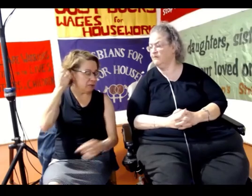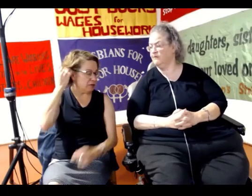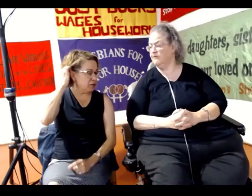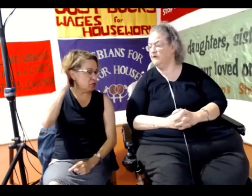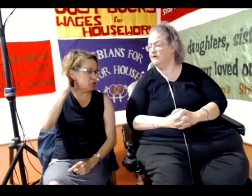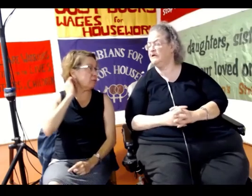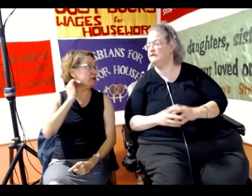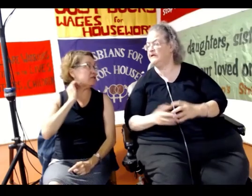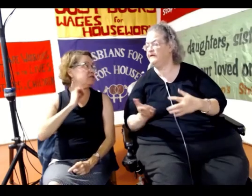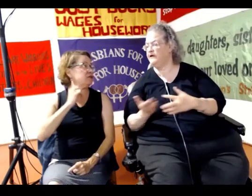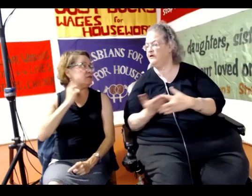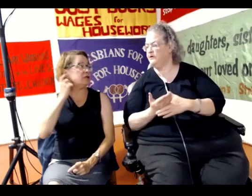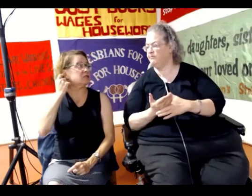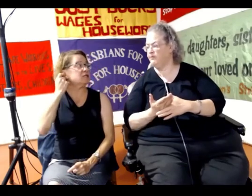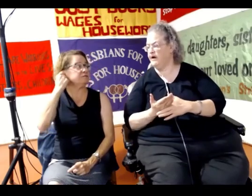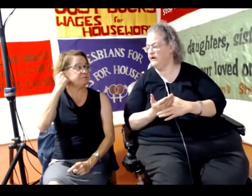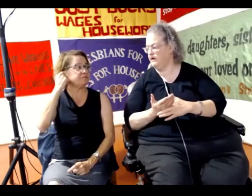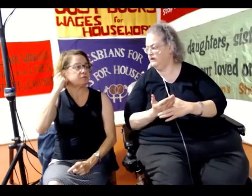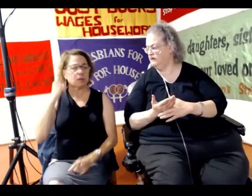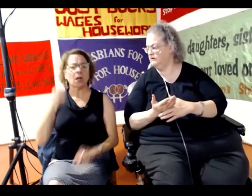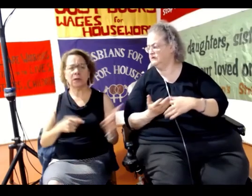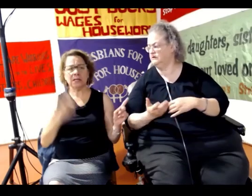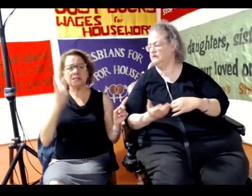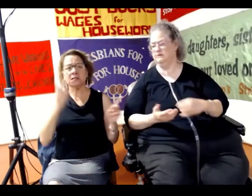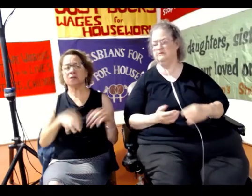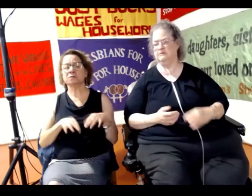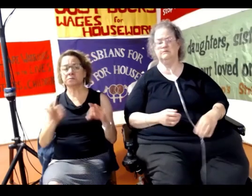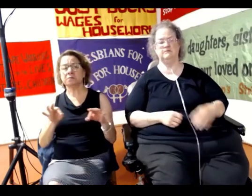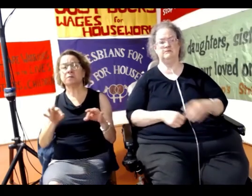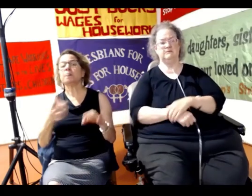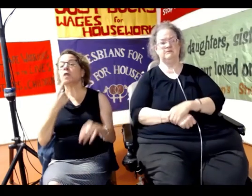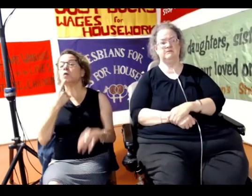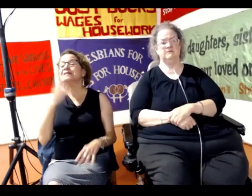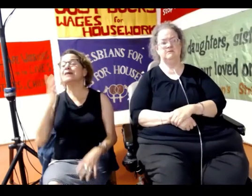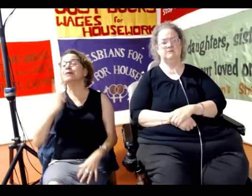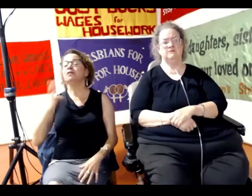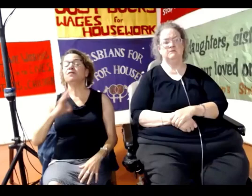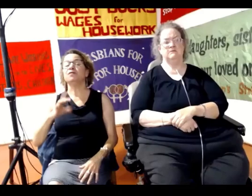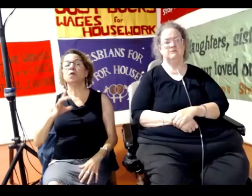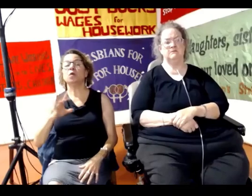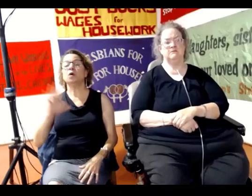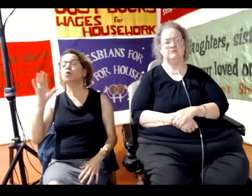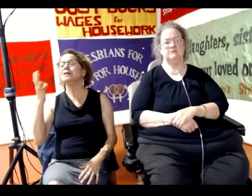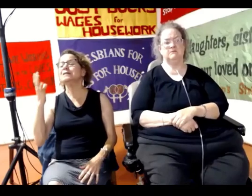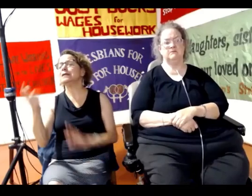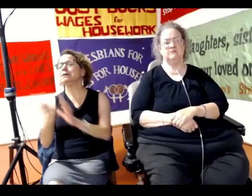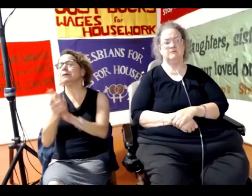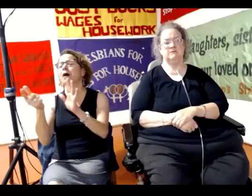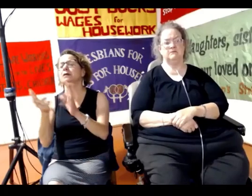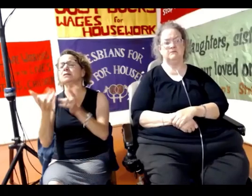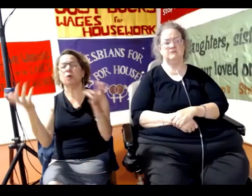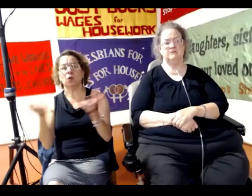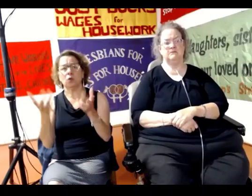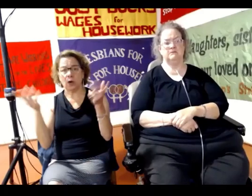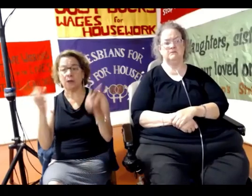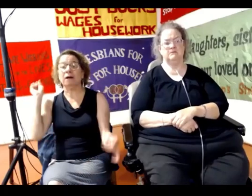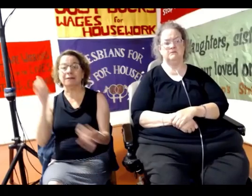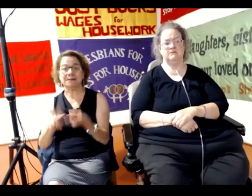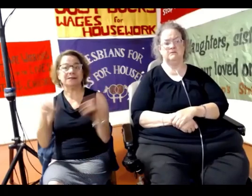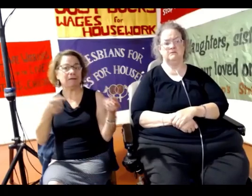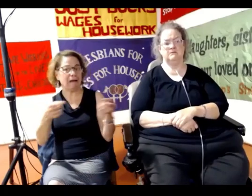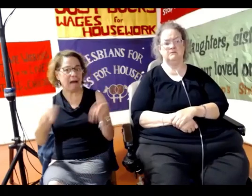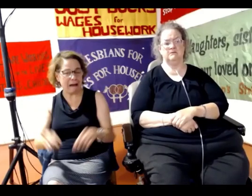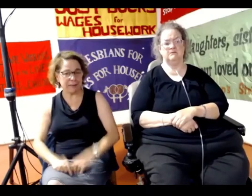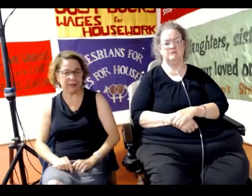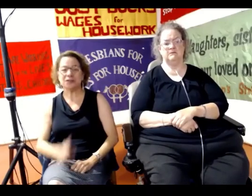Who was it that said, was it Mildred that said earlier that it was something that was seemingly impossible until it was possible?